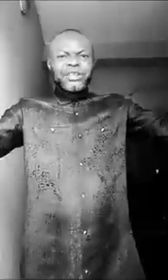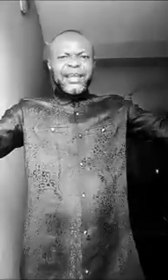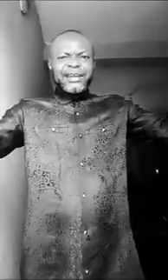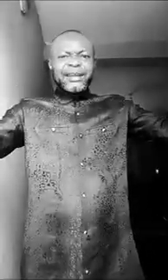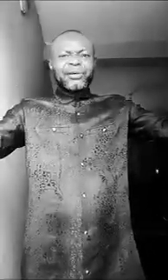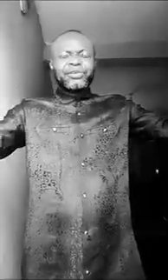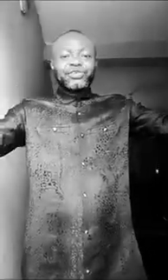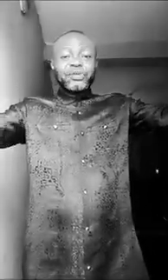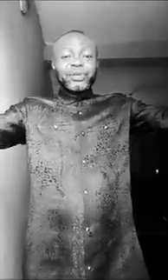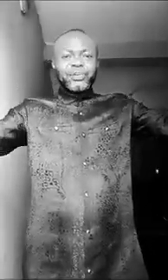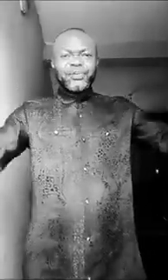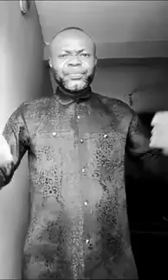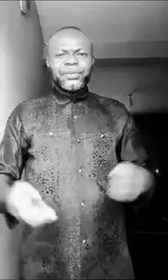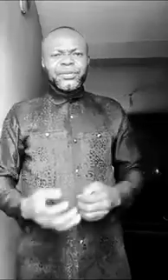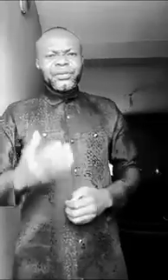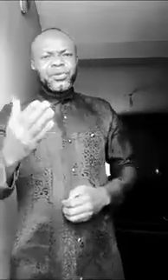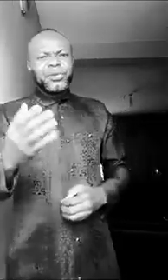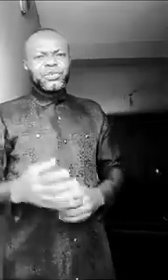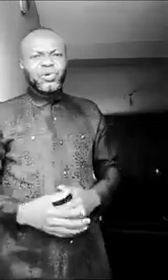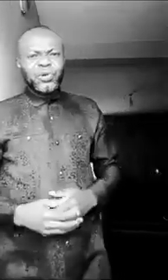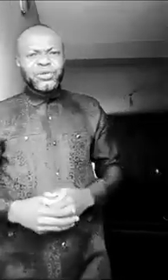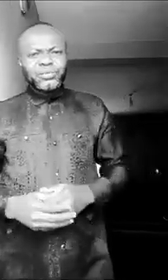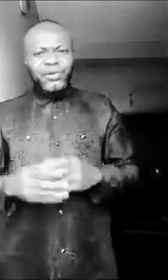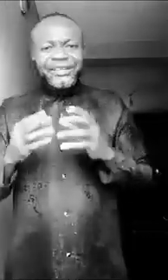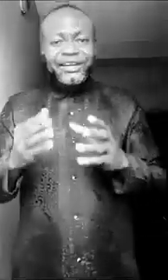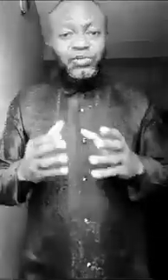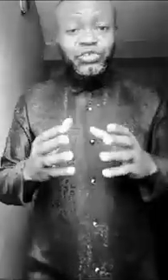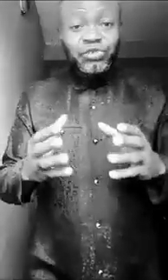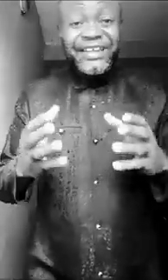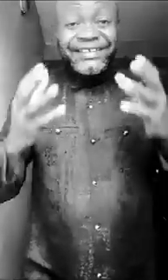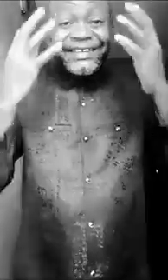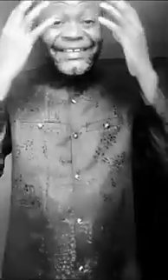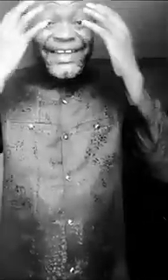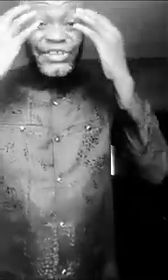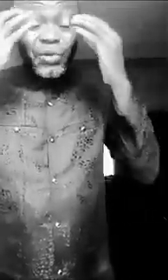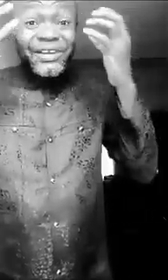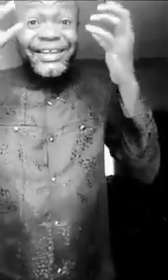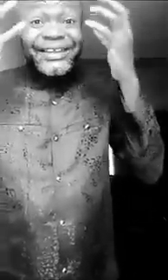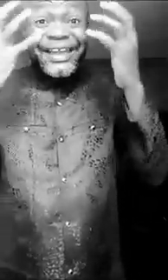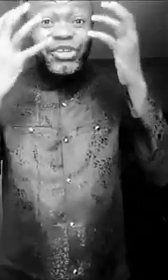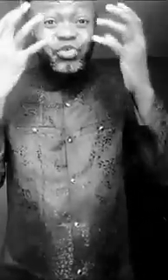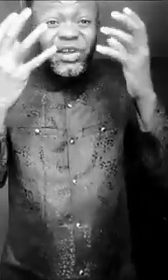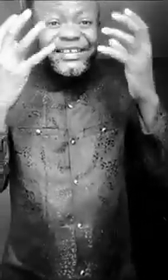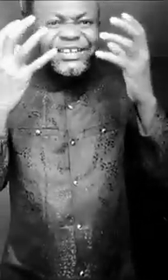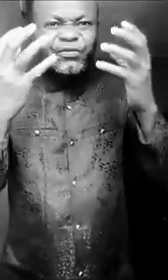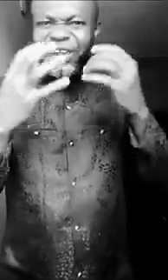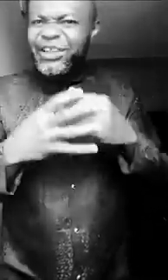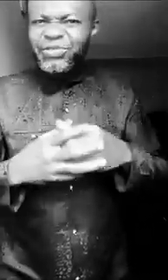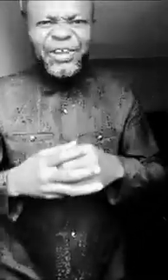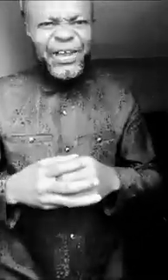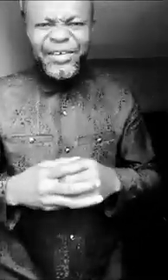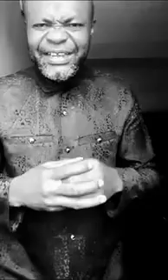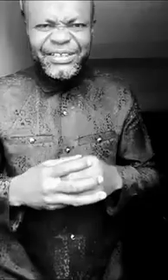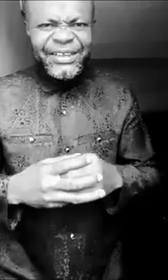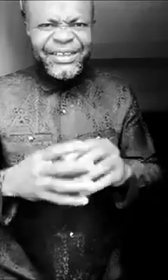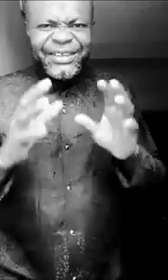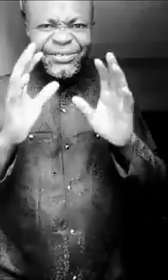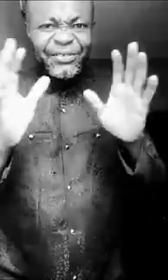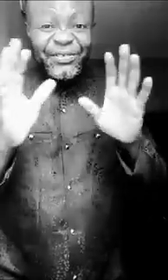a crowd seeing people glory be to God but that one show that that song that you are certain for life you never get you will never